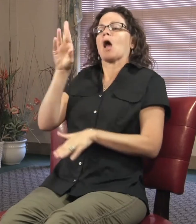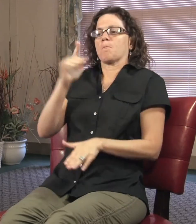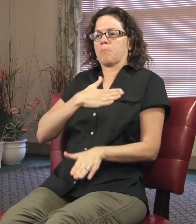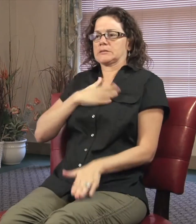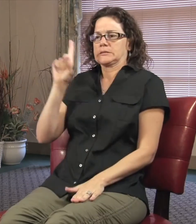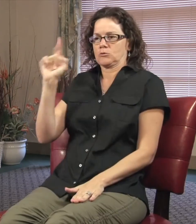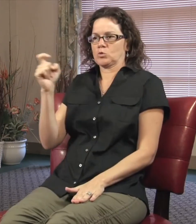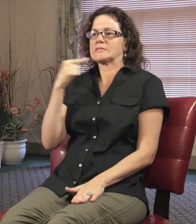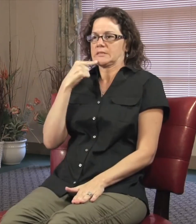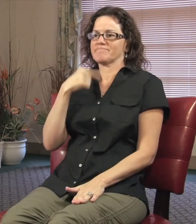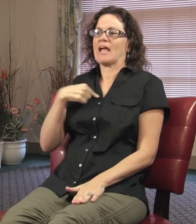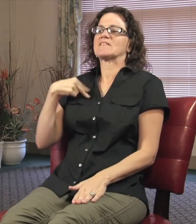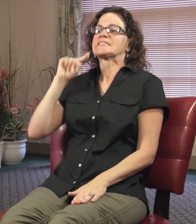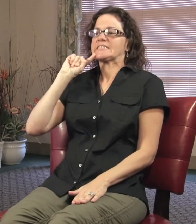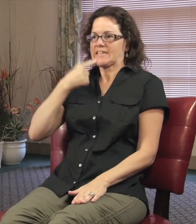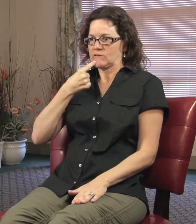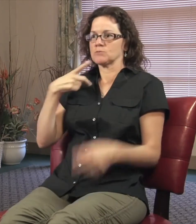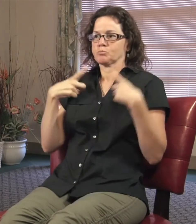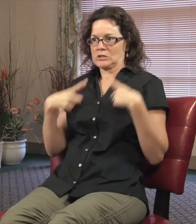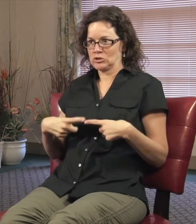And my diagnosis was severe depression along with OCD.